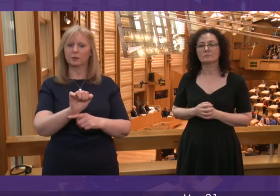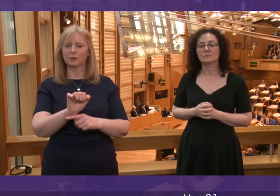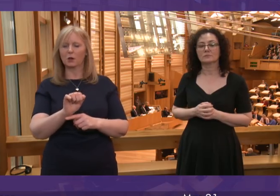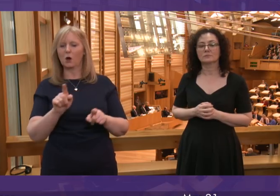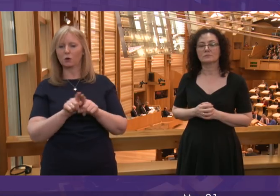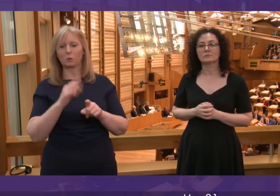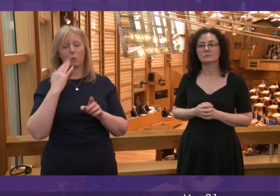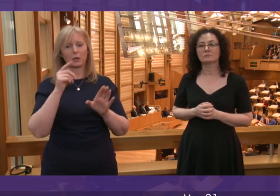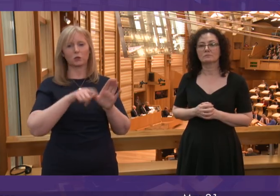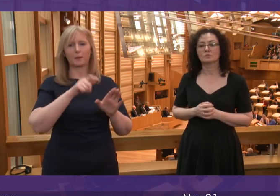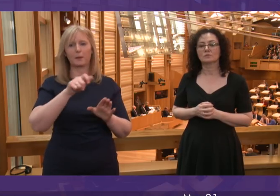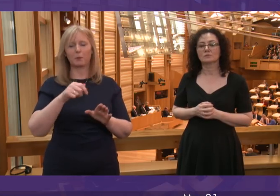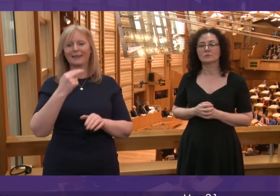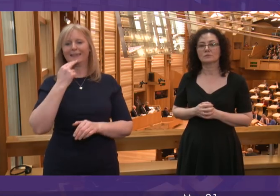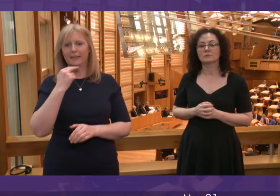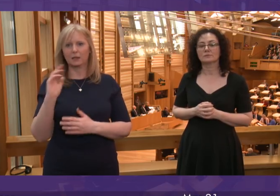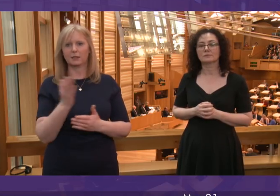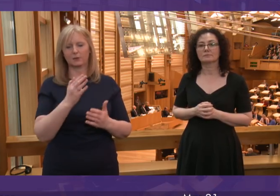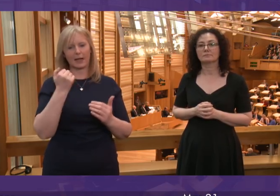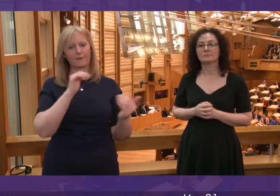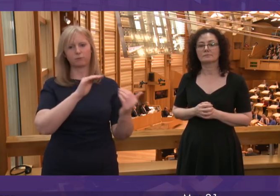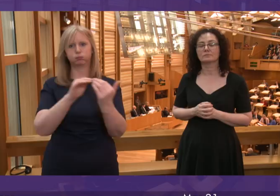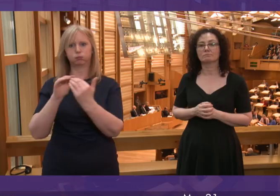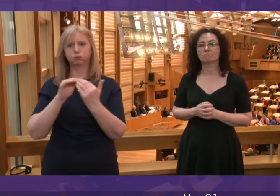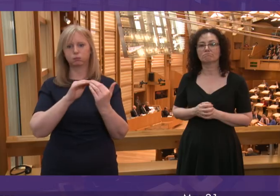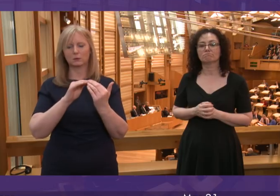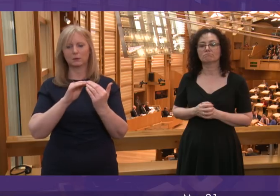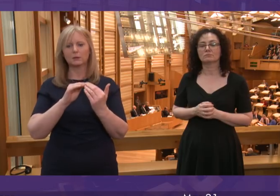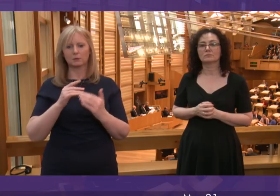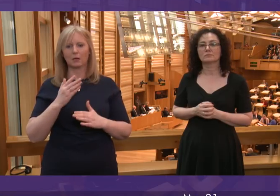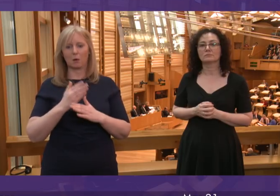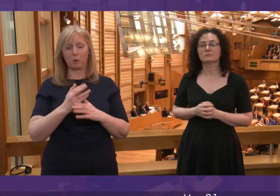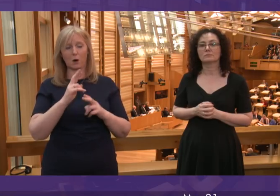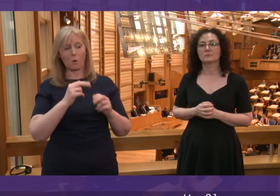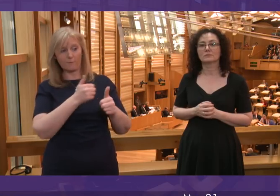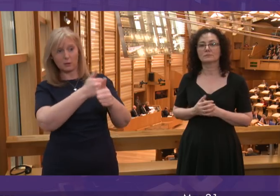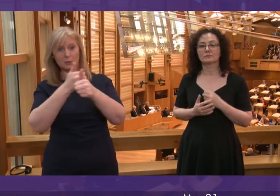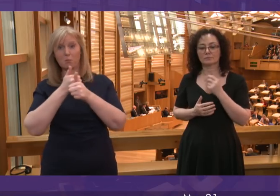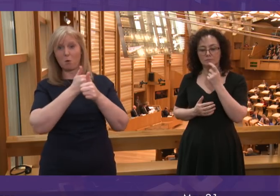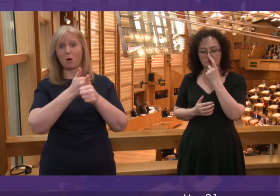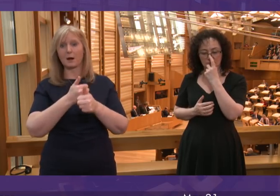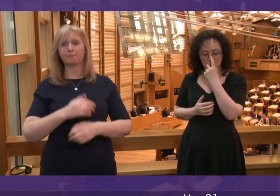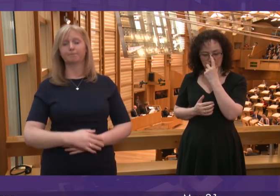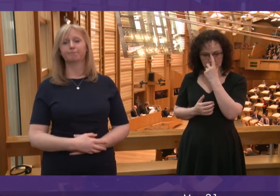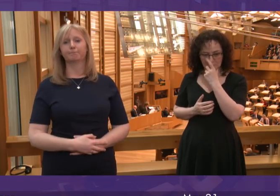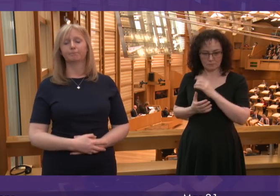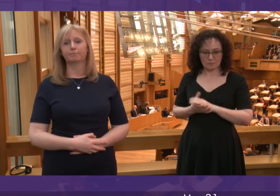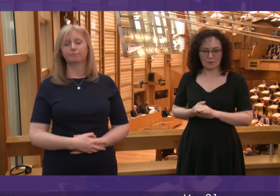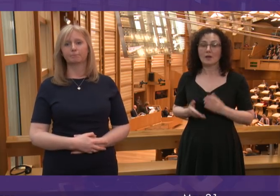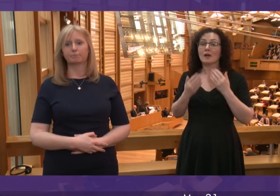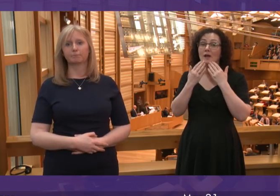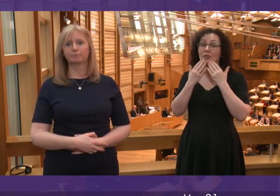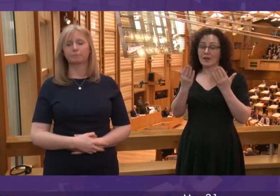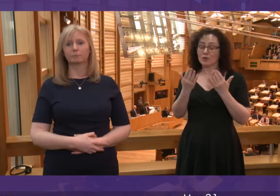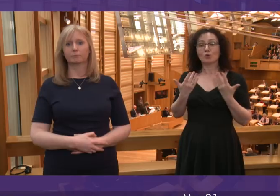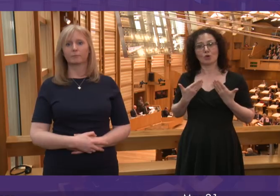young people need them. I hope and believe this is a programme of work that has support widely across the Chamber. Thank you very